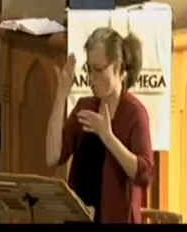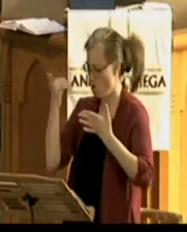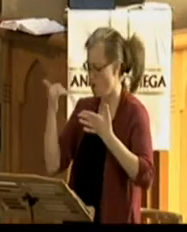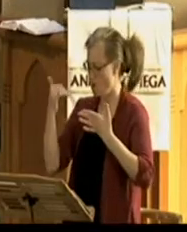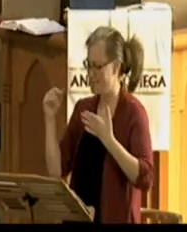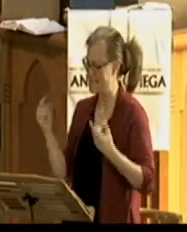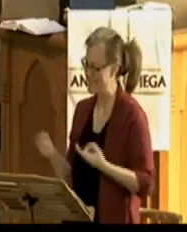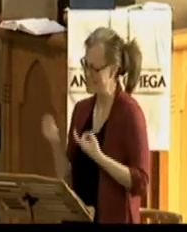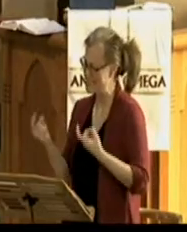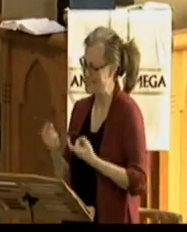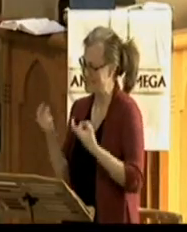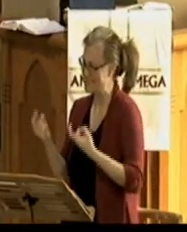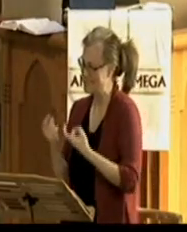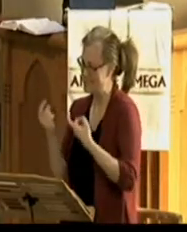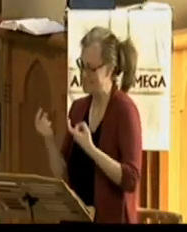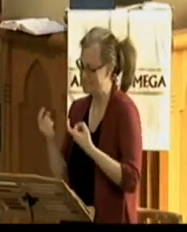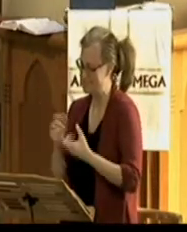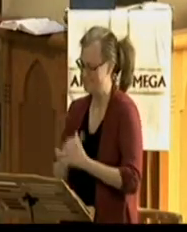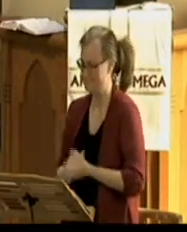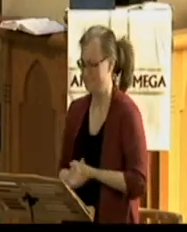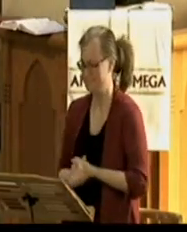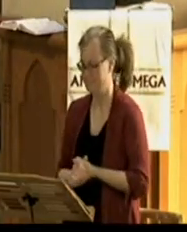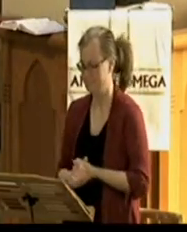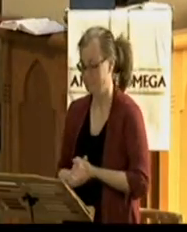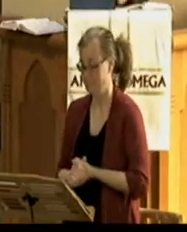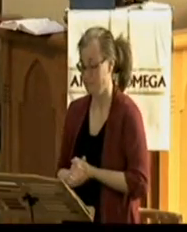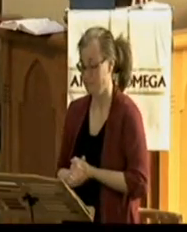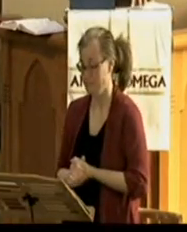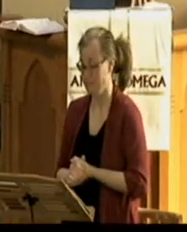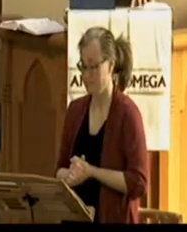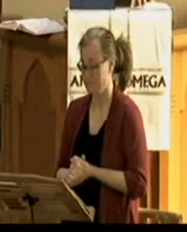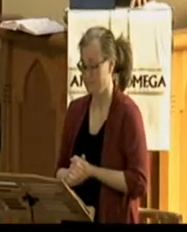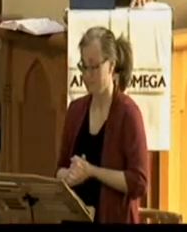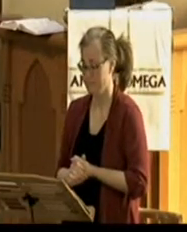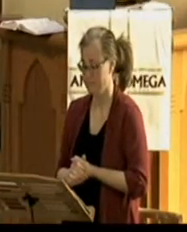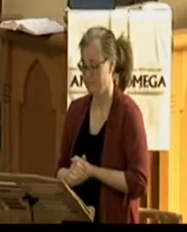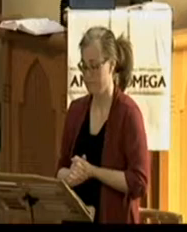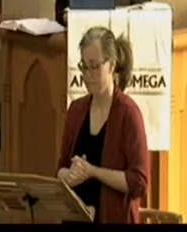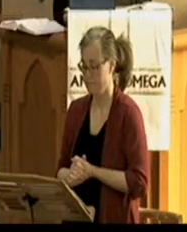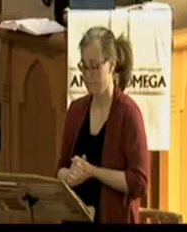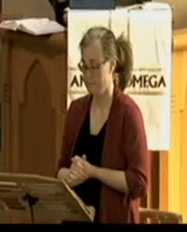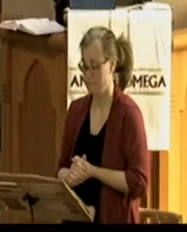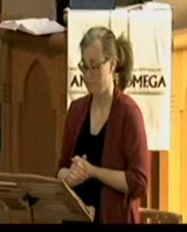Father has accepted the sacrifice of his righteous son for our sins. Notice the response.